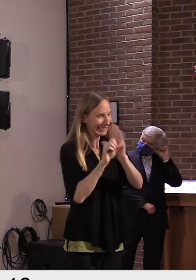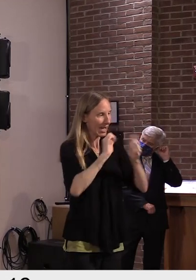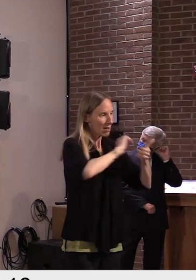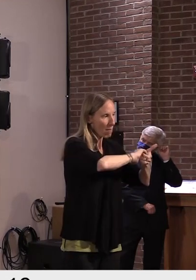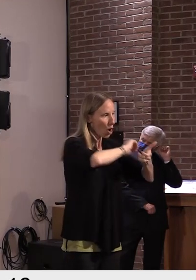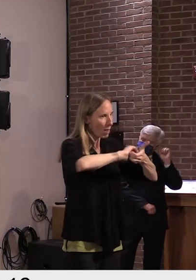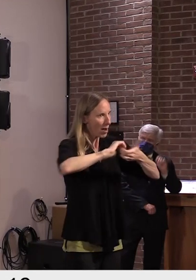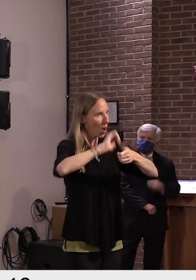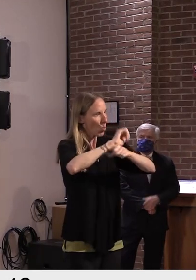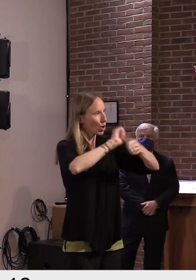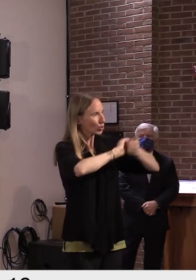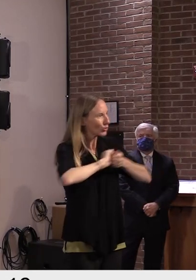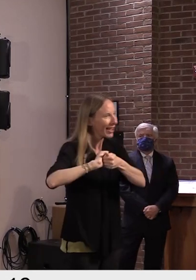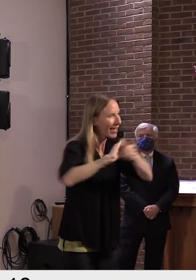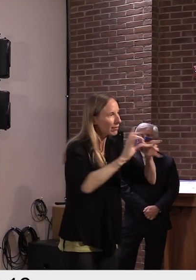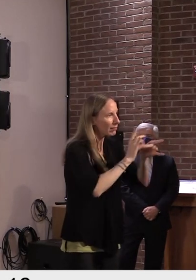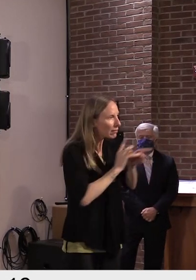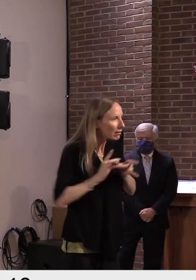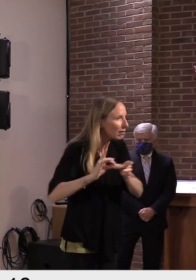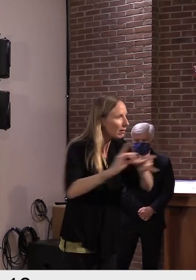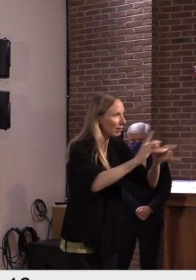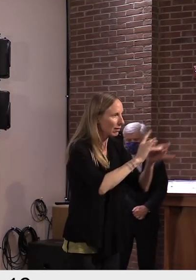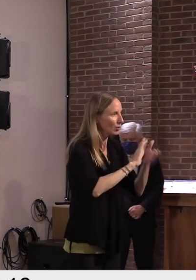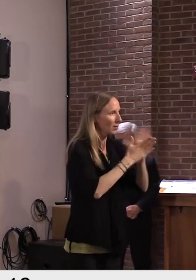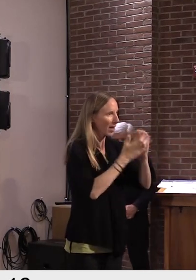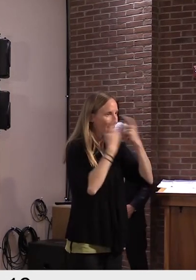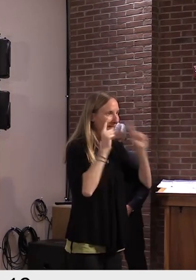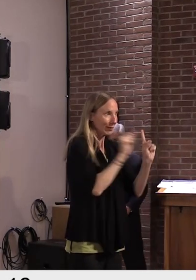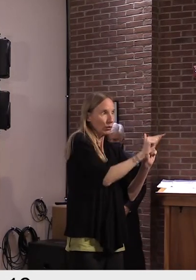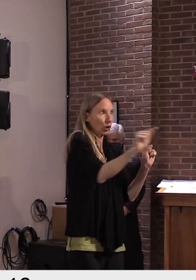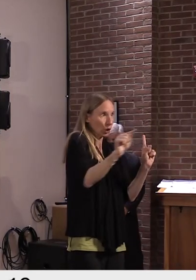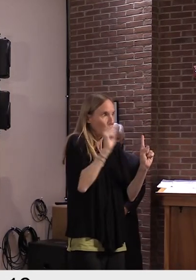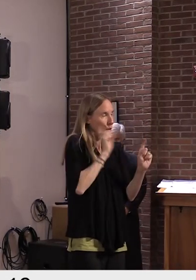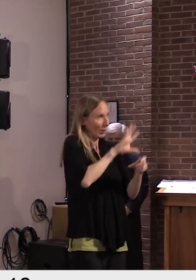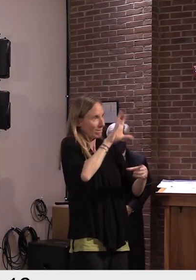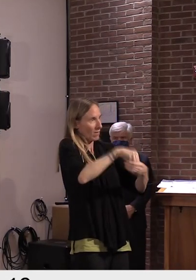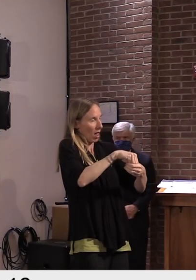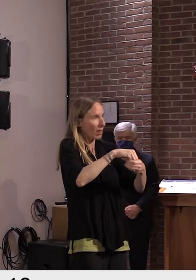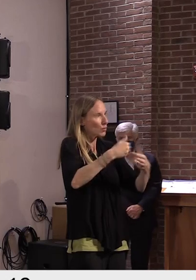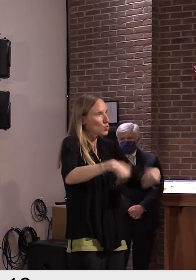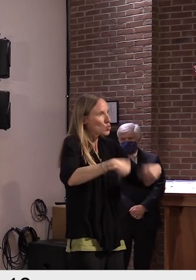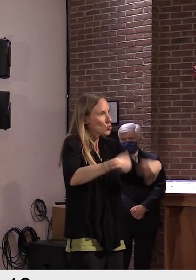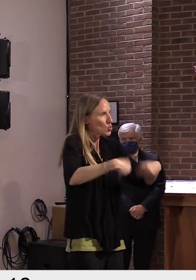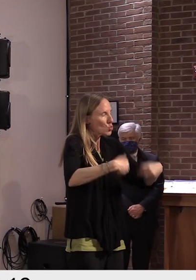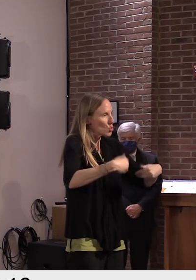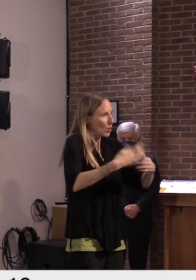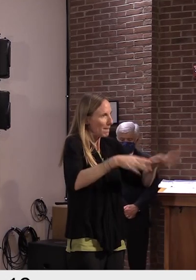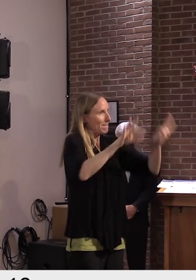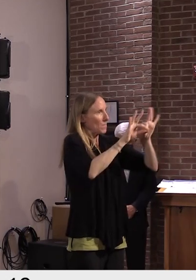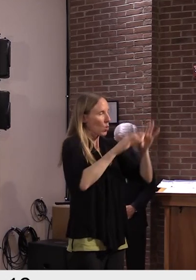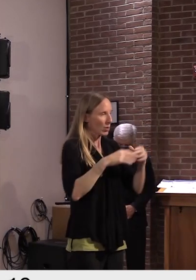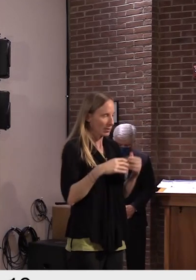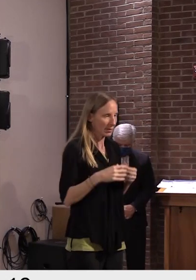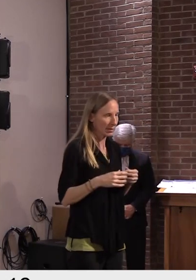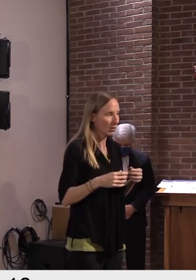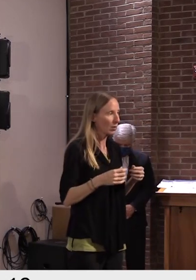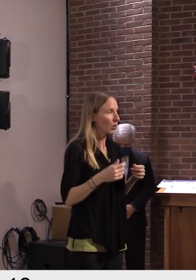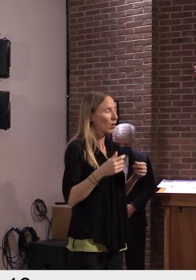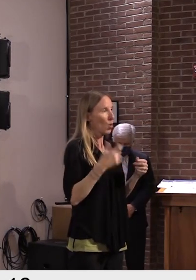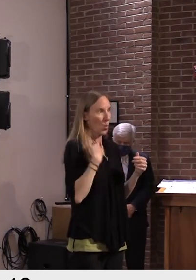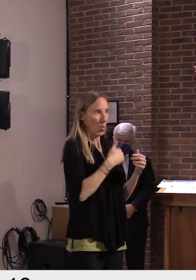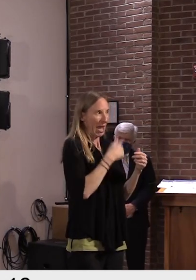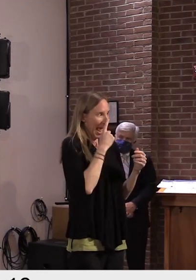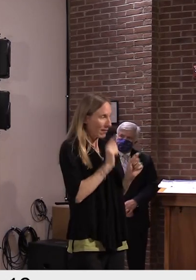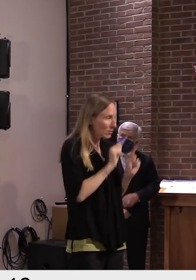here has been the ability to have effective community engagement, engagement, to reach the various populations where they